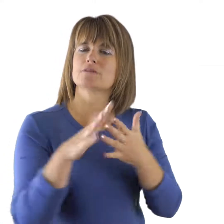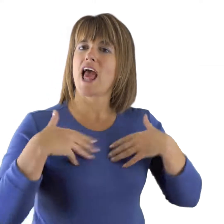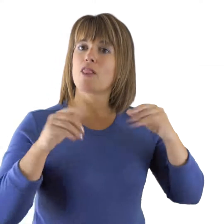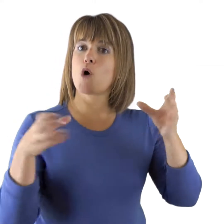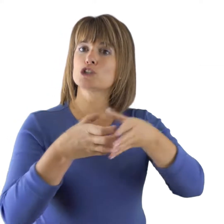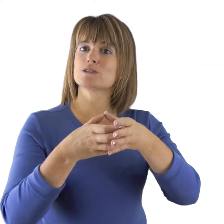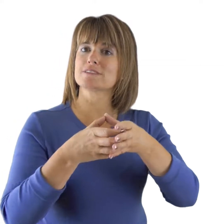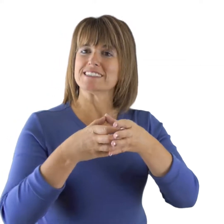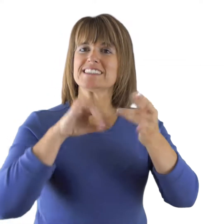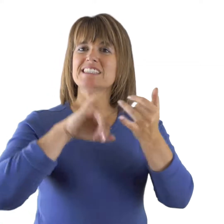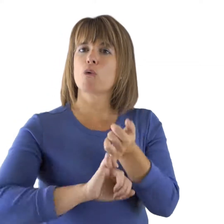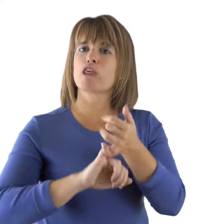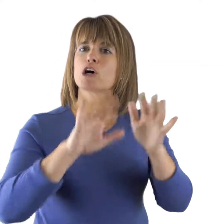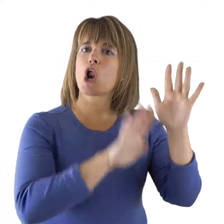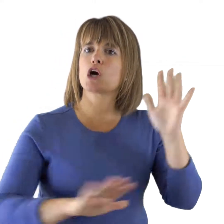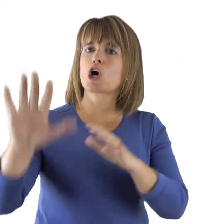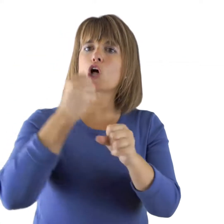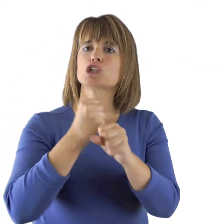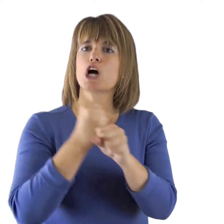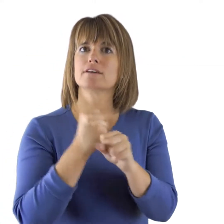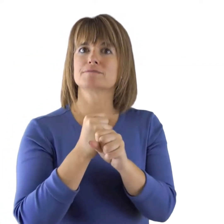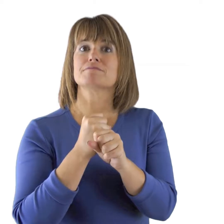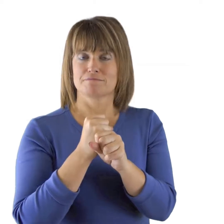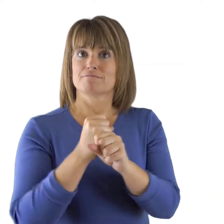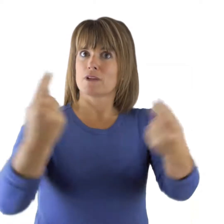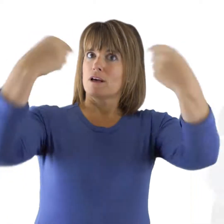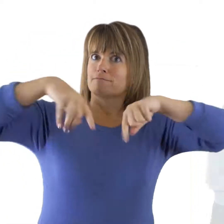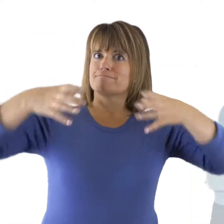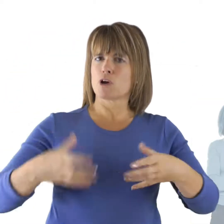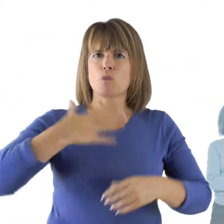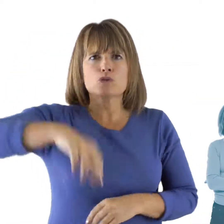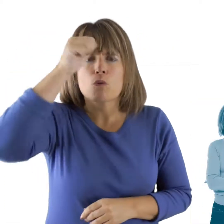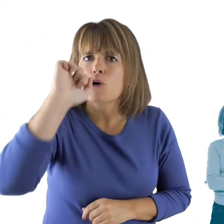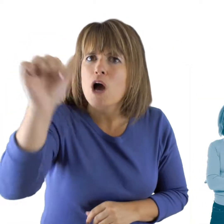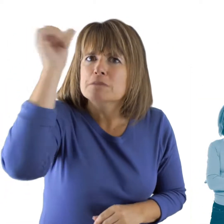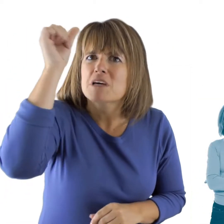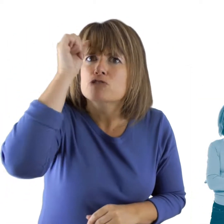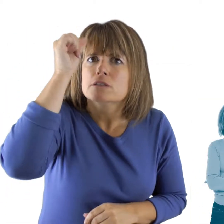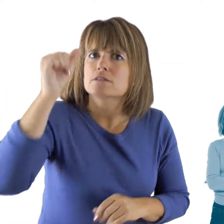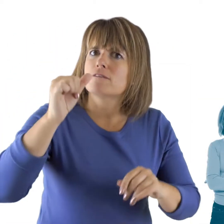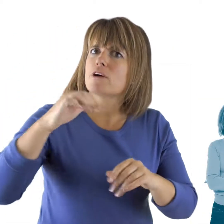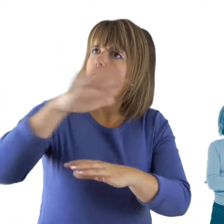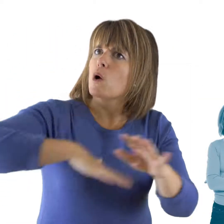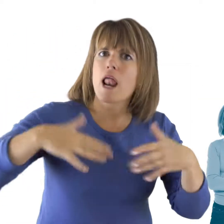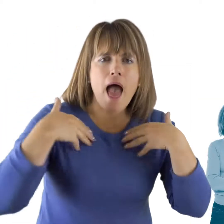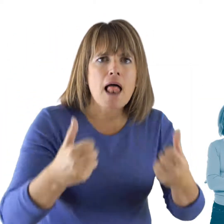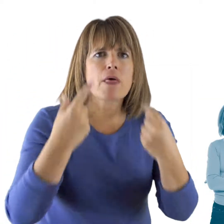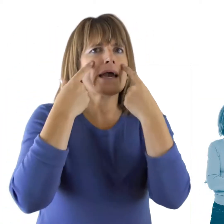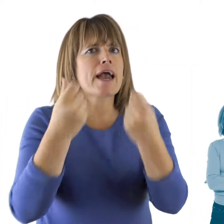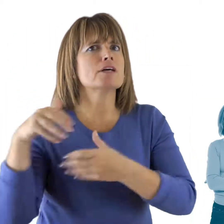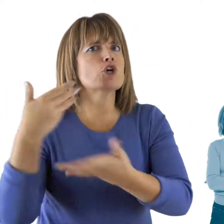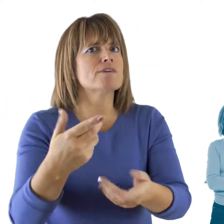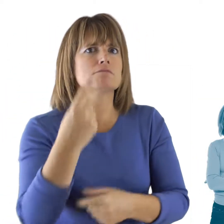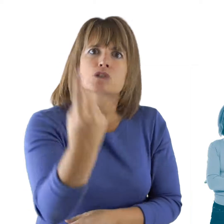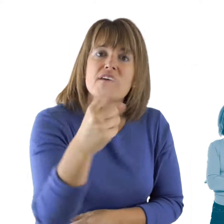Hello and welcome to Healthwatch South Gloucestershire. We want to hear about your experiences of the local health and social care services